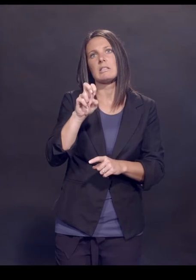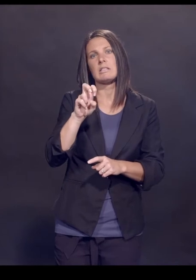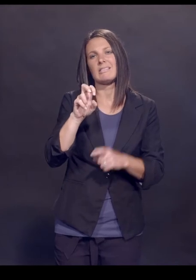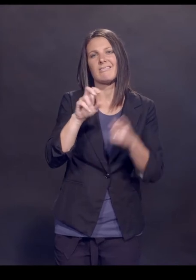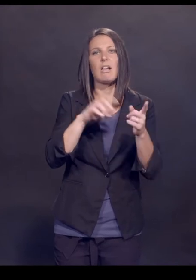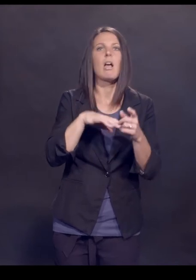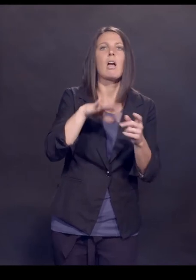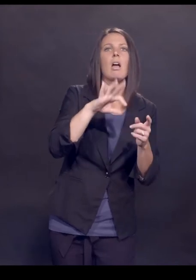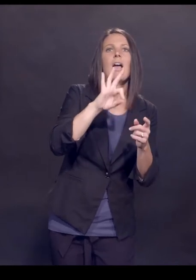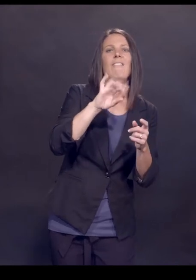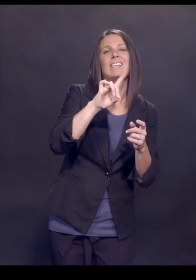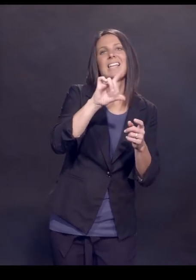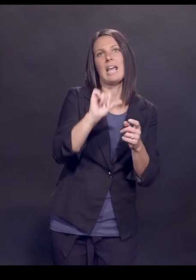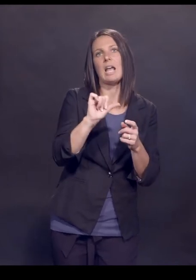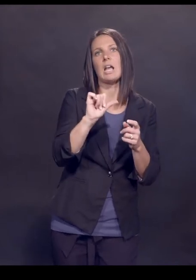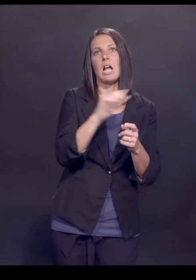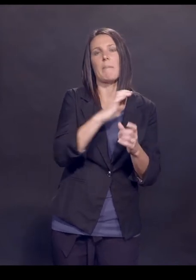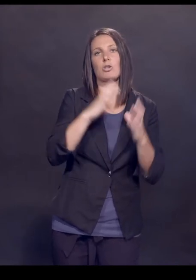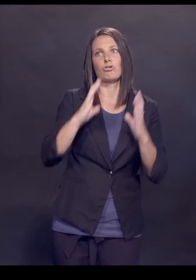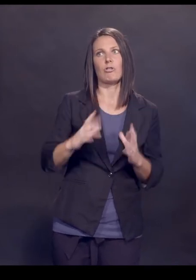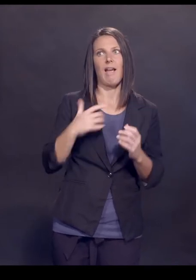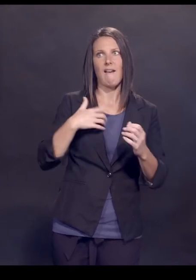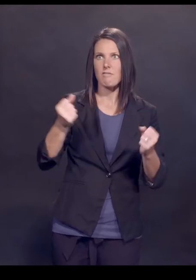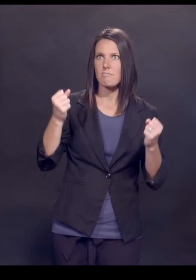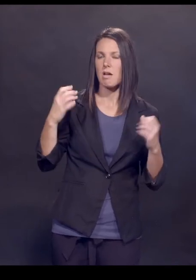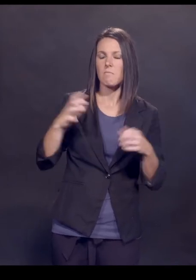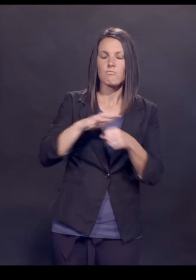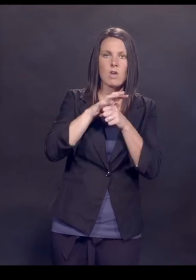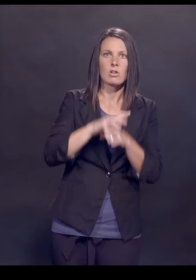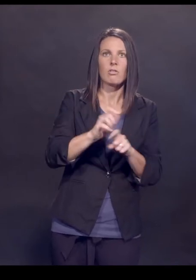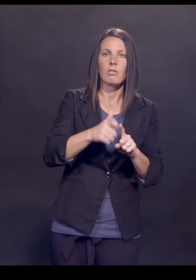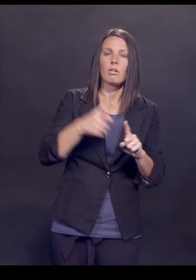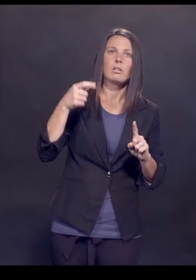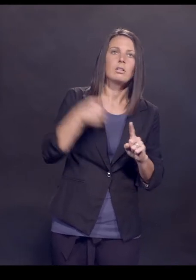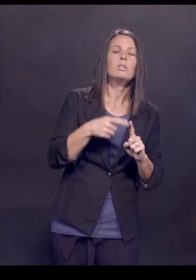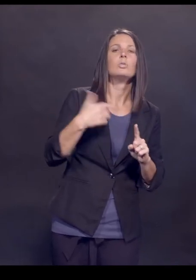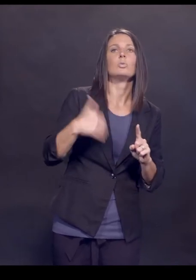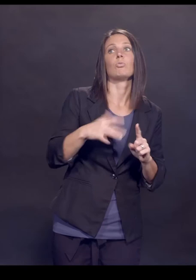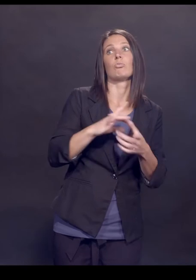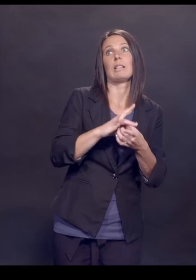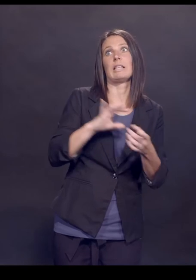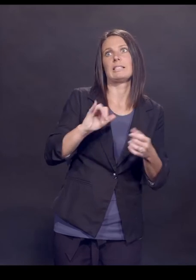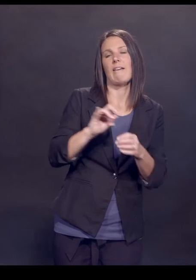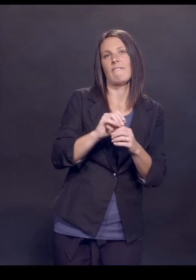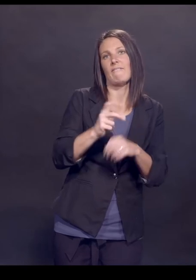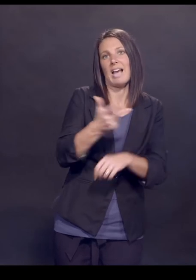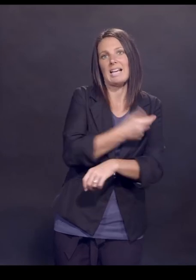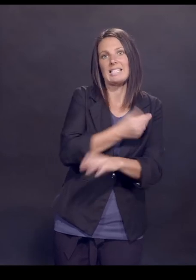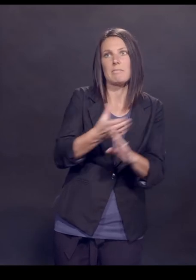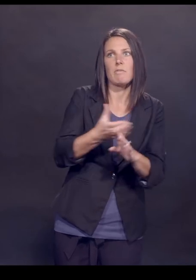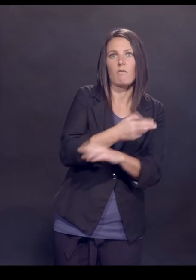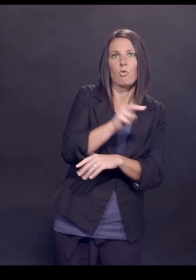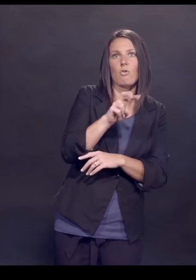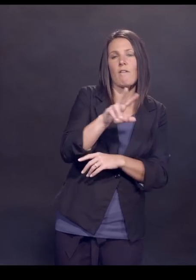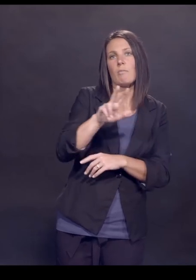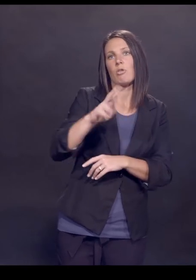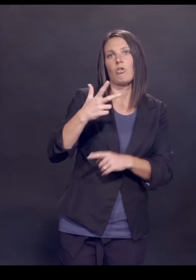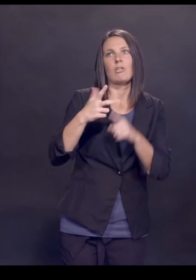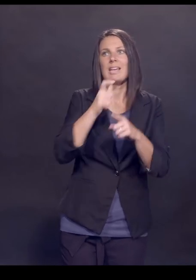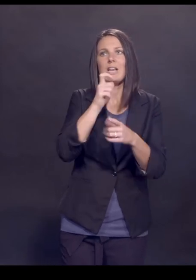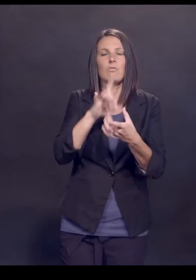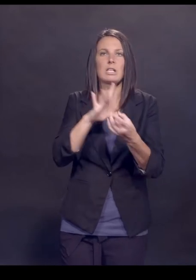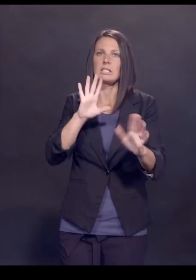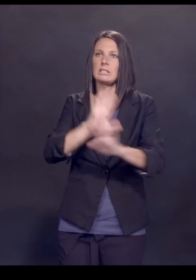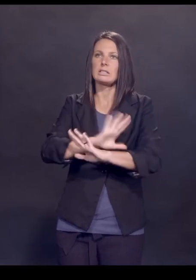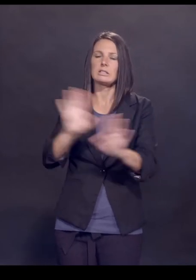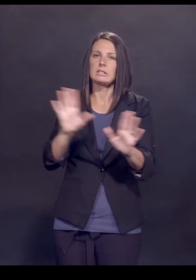FDA commissioner, stood up last year when there was a lot of pressure on him to release that vaccine before the November 3rd election. He didn't do that. He